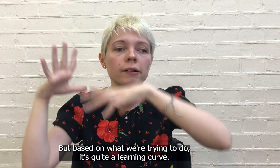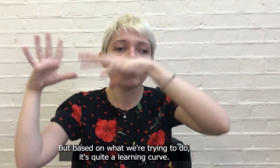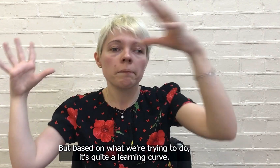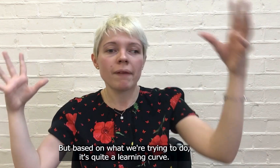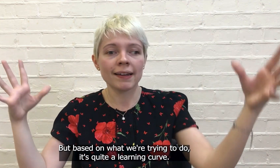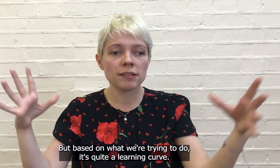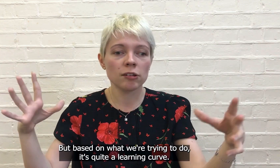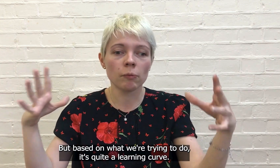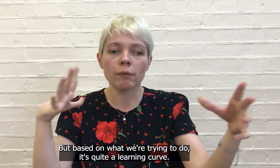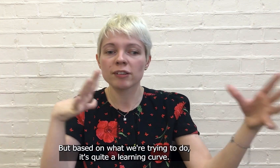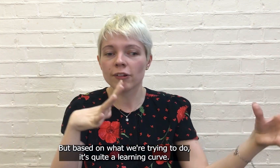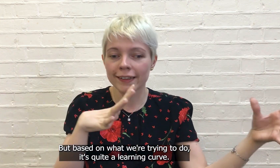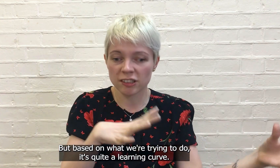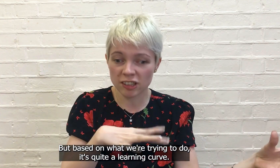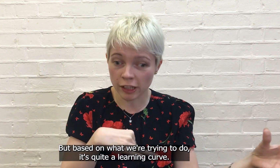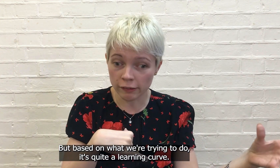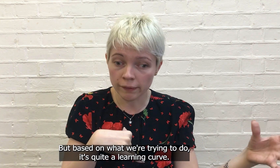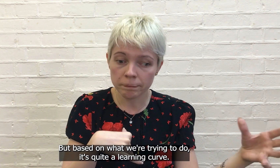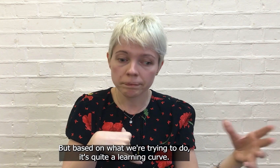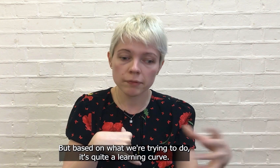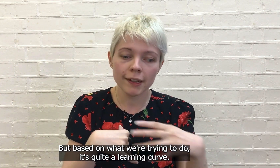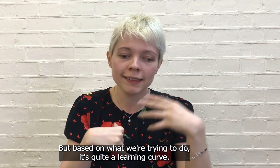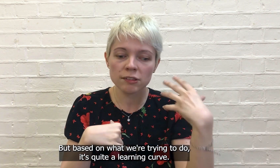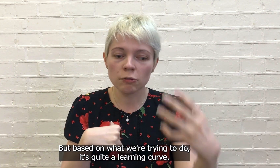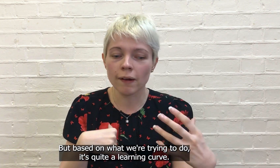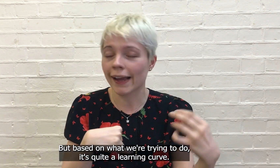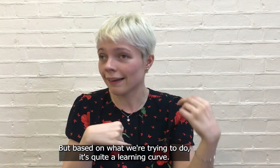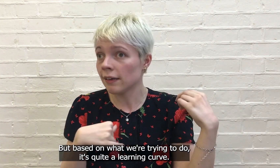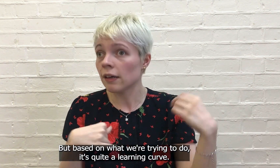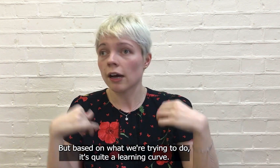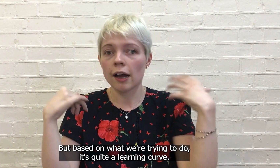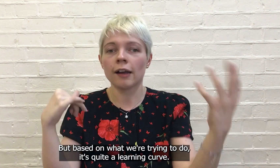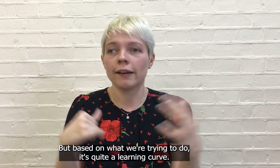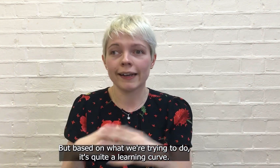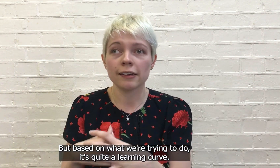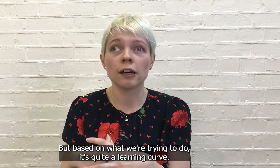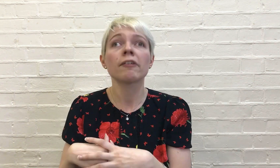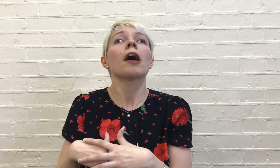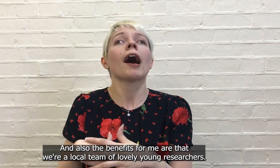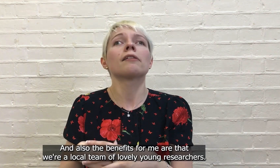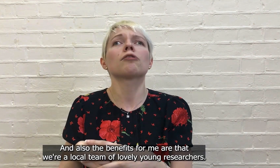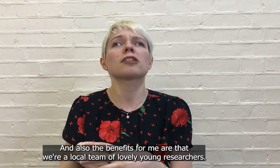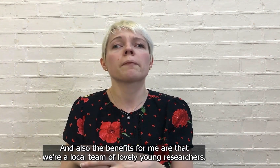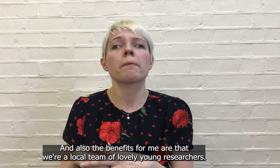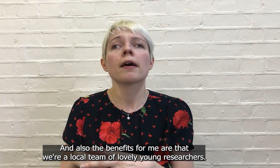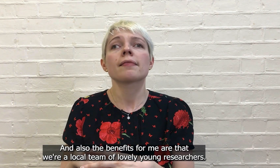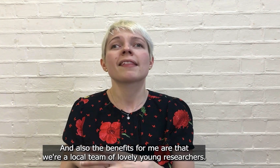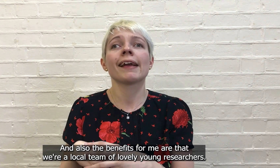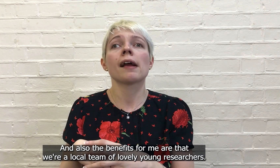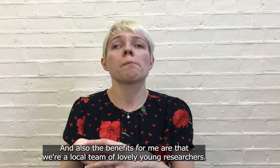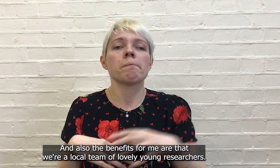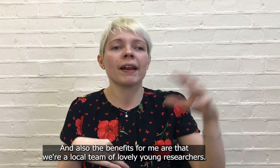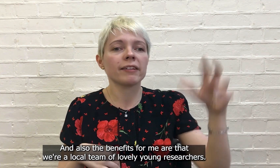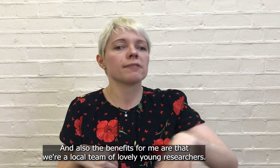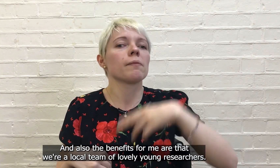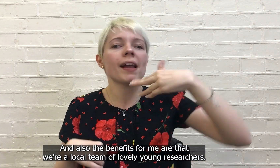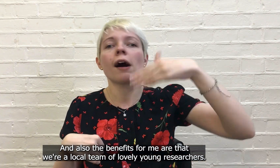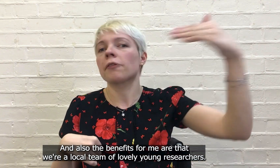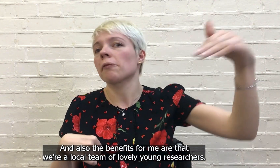based on what we're trying to do it's quite a learning curve and also the benefits for me are that